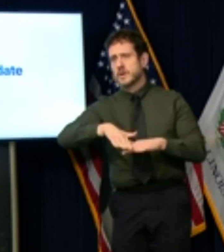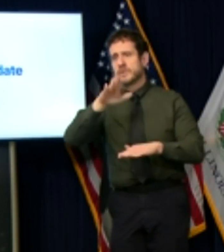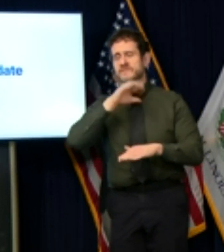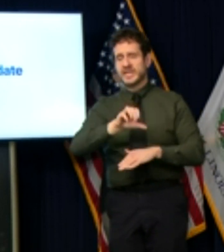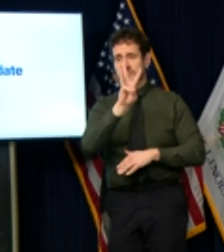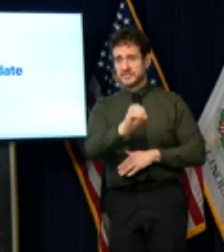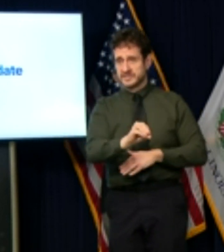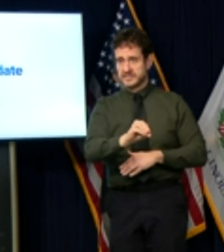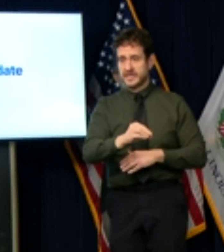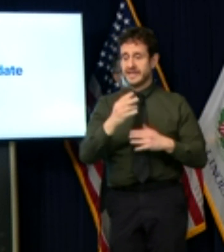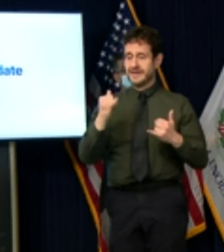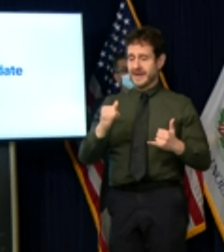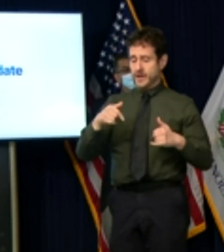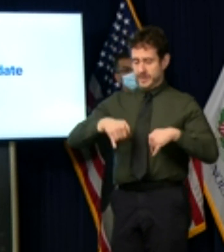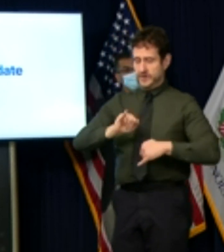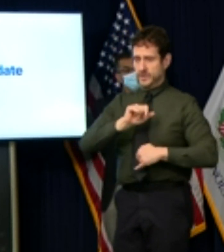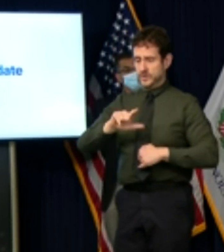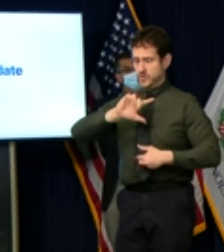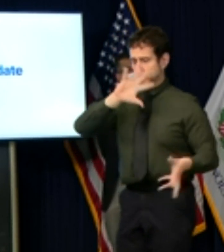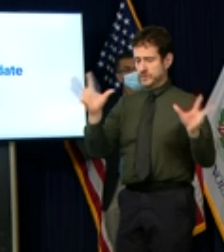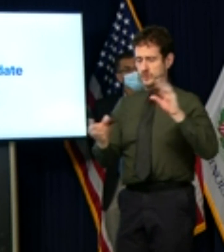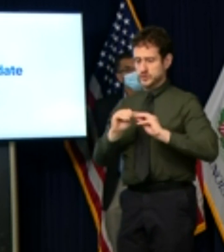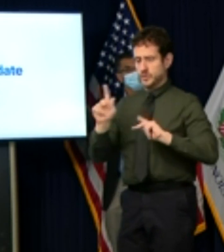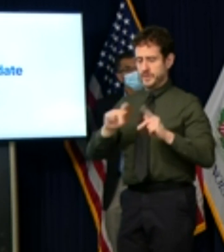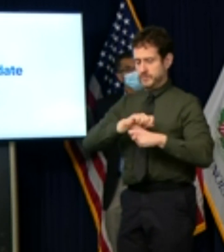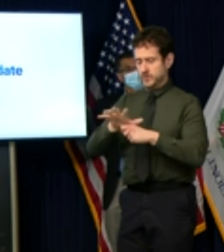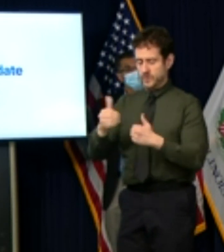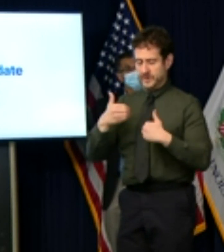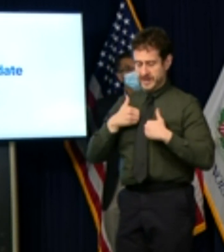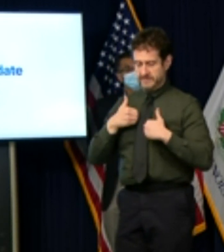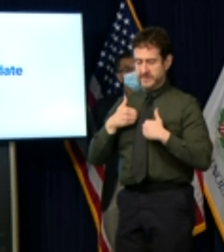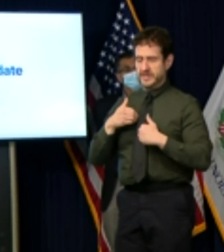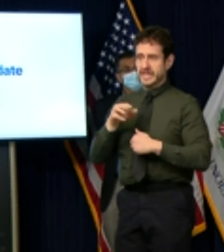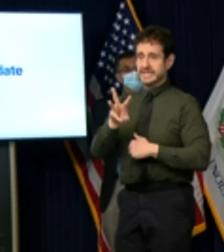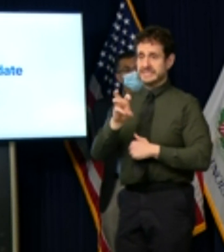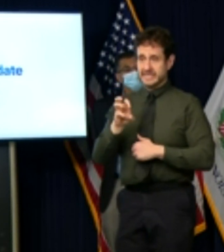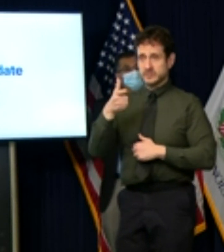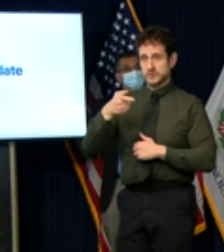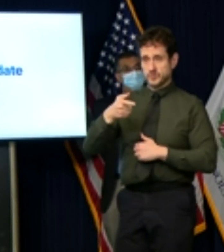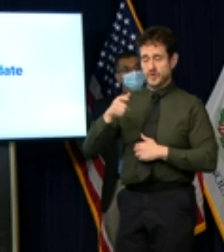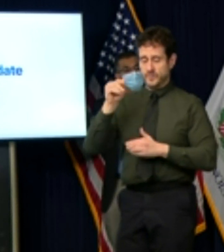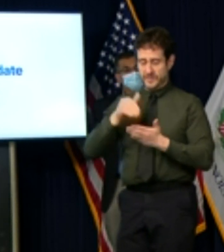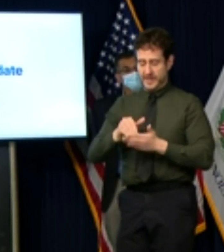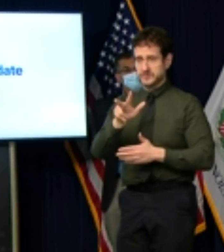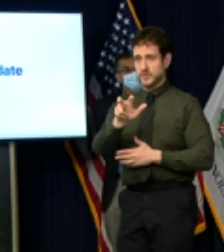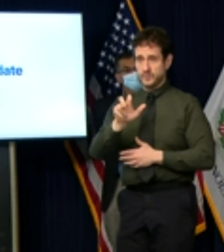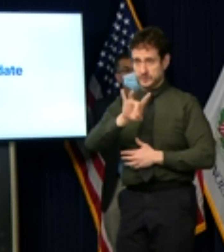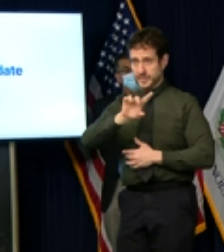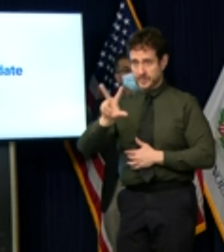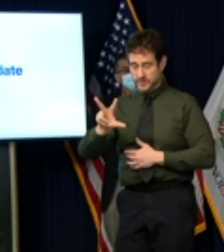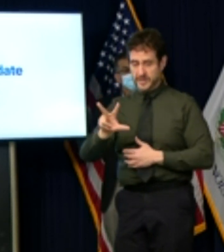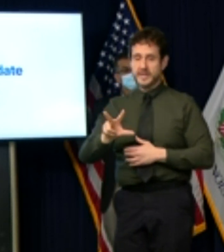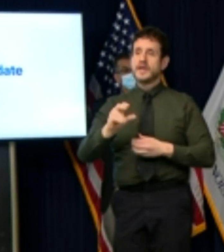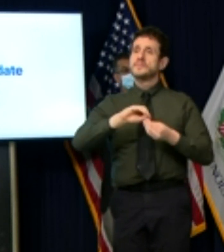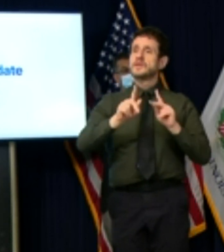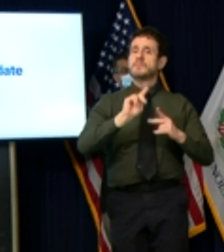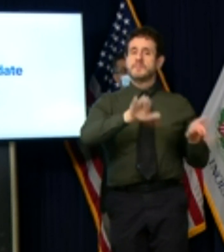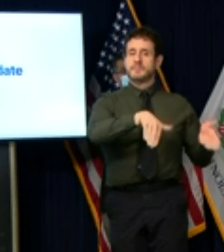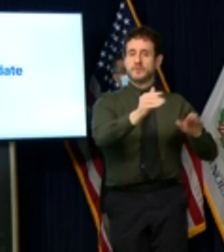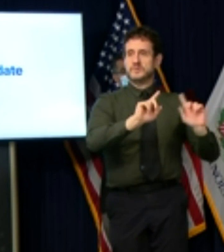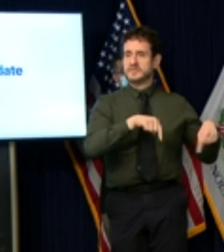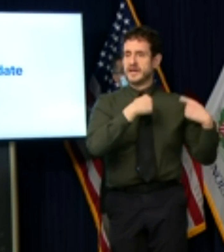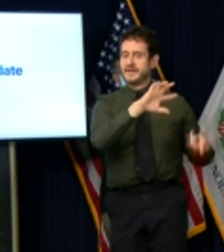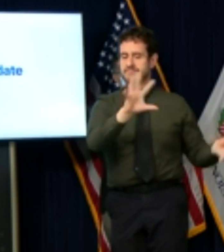brings the total number of cases in illinois to 621 383 and the number of deaths to 11